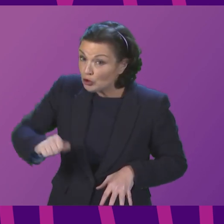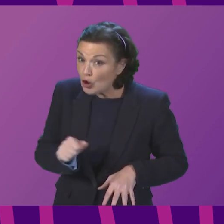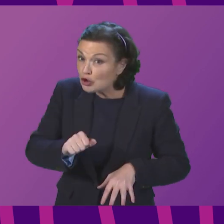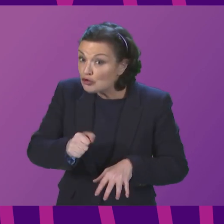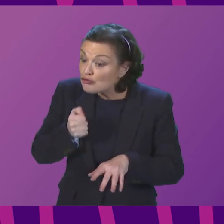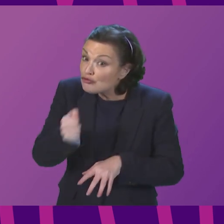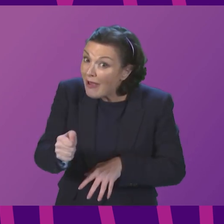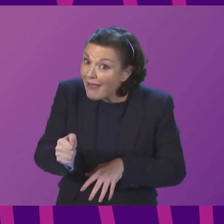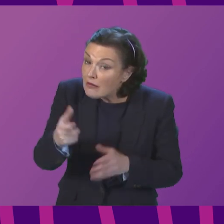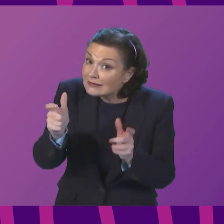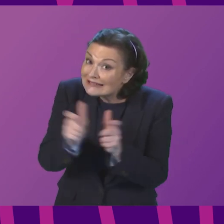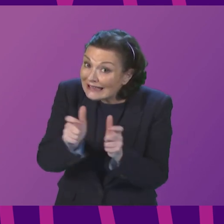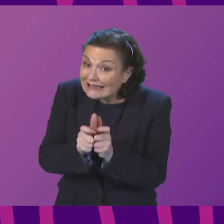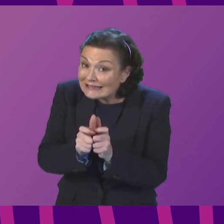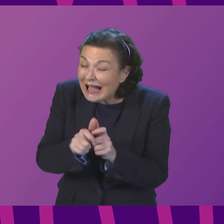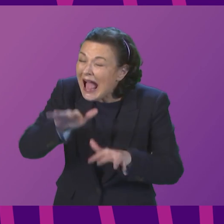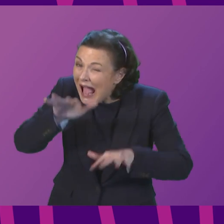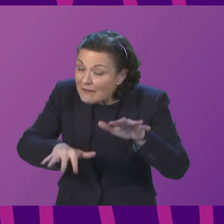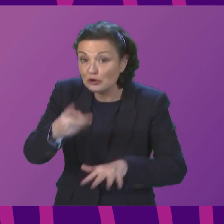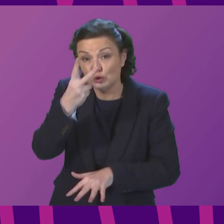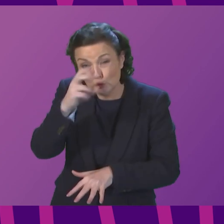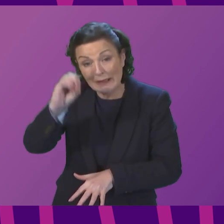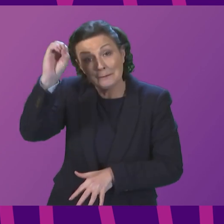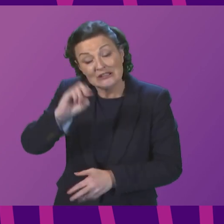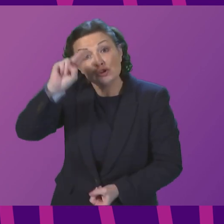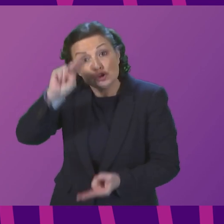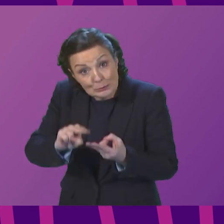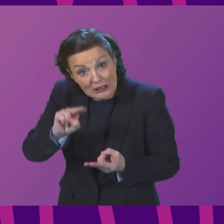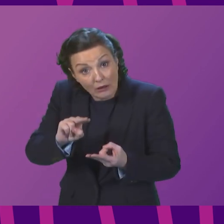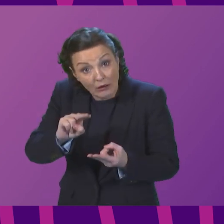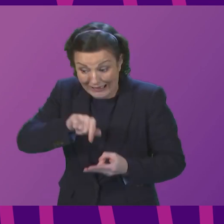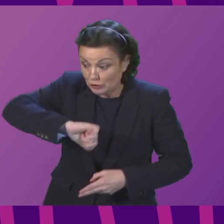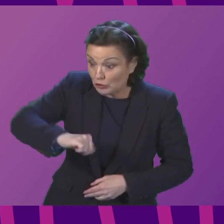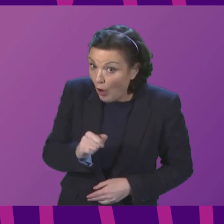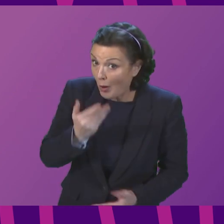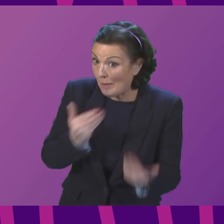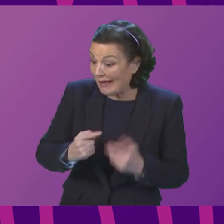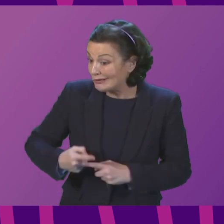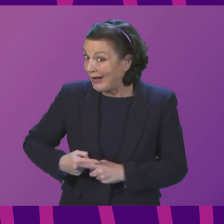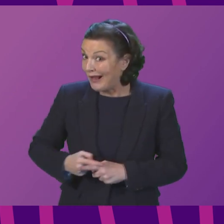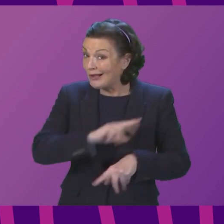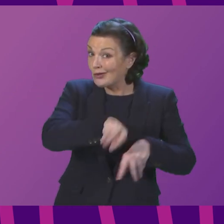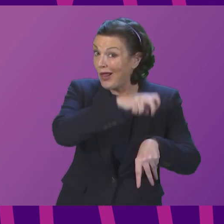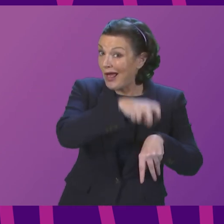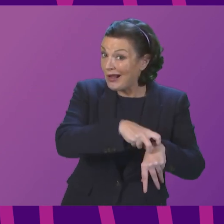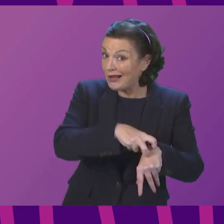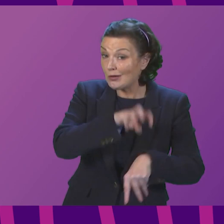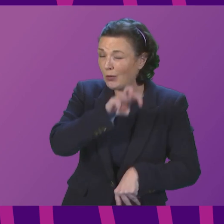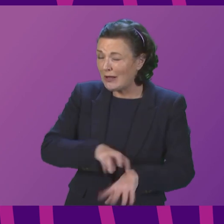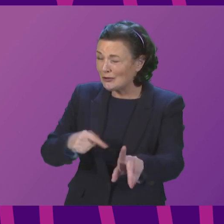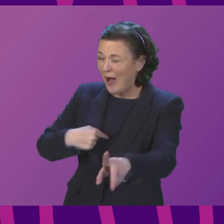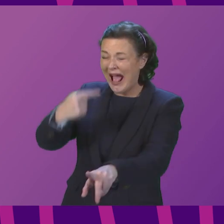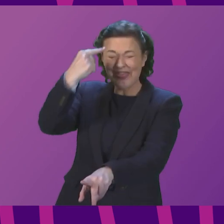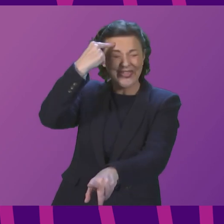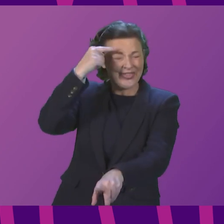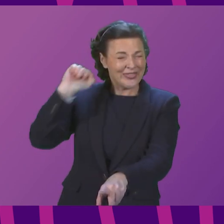are 20% cheaper than they are in the rest of the UK, where, if memory serves me correctly, Stephen Kerr's